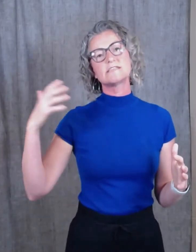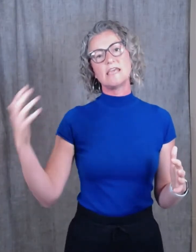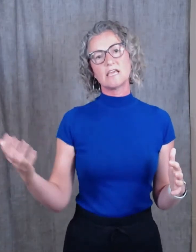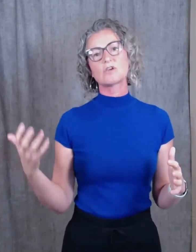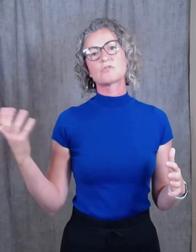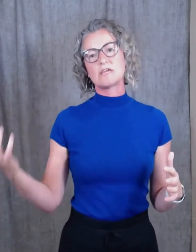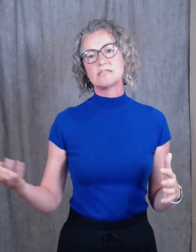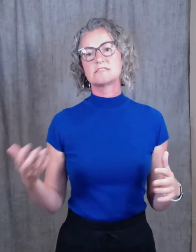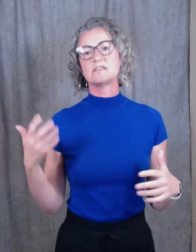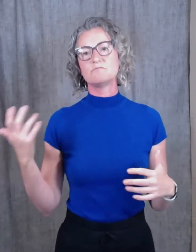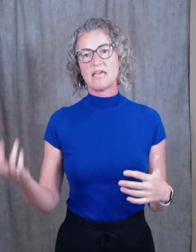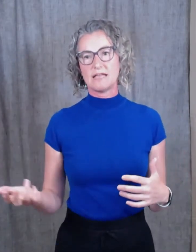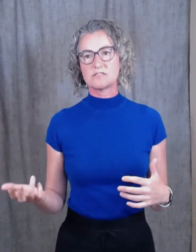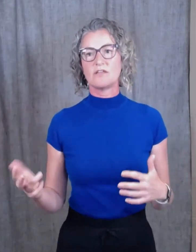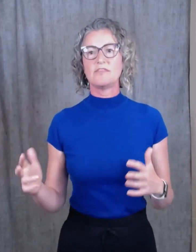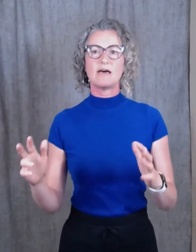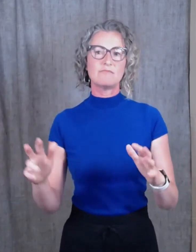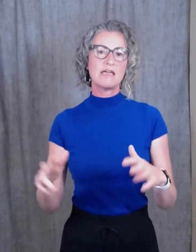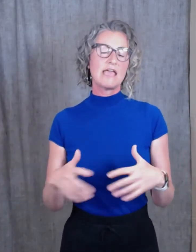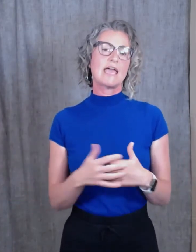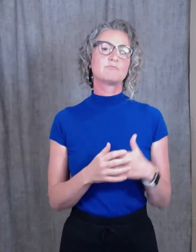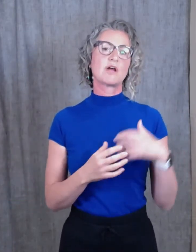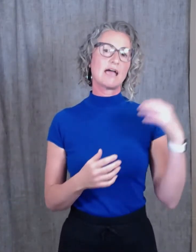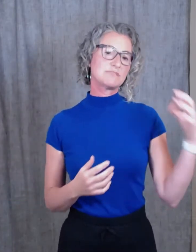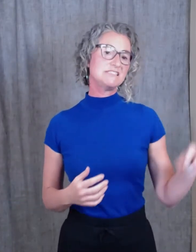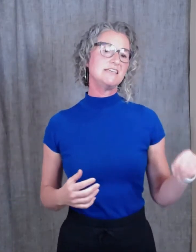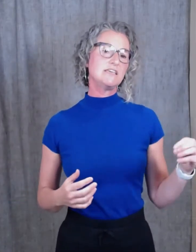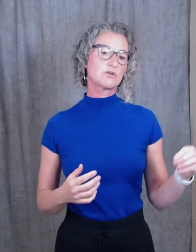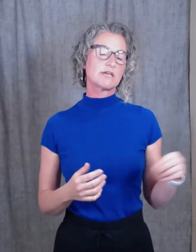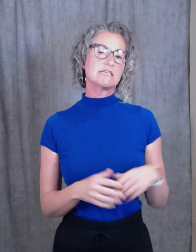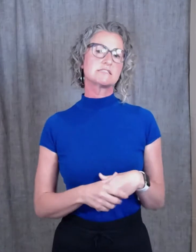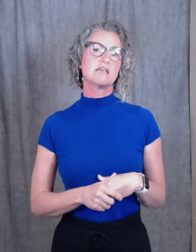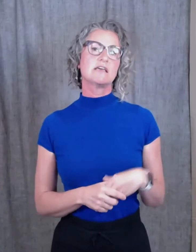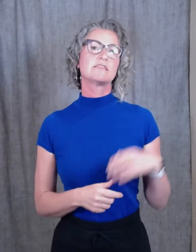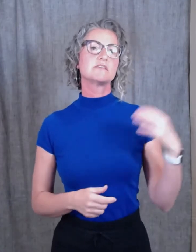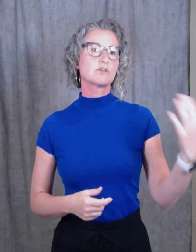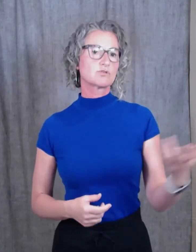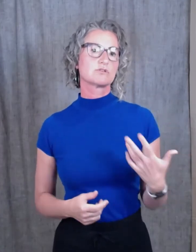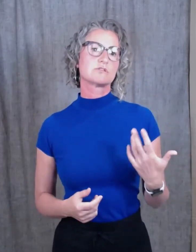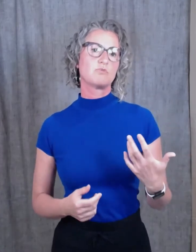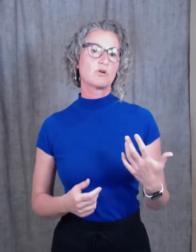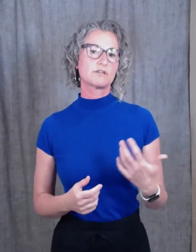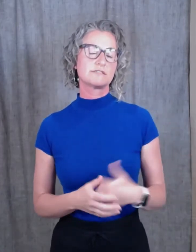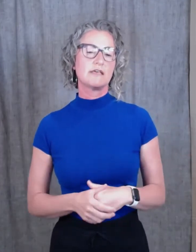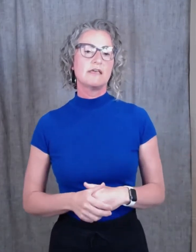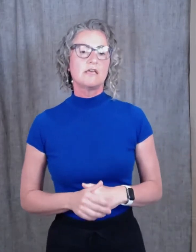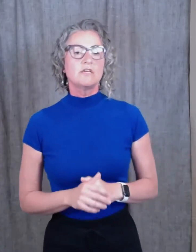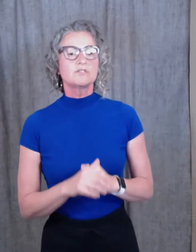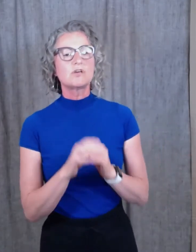increased the demands on them, and perhaps decreased the social supports. So